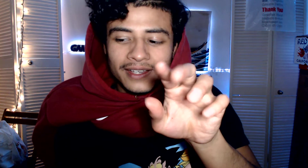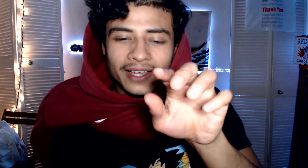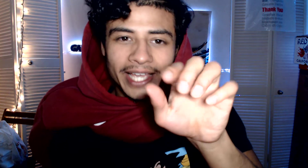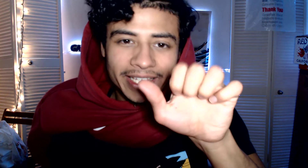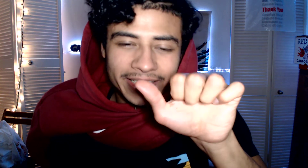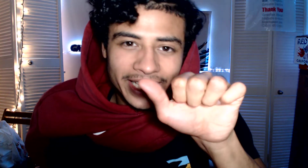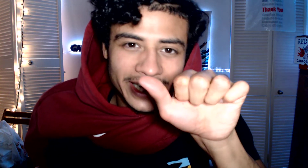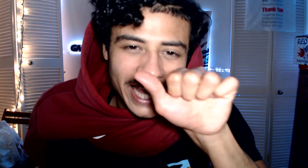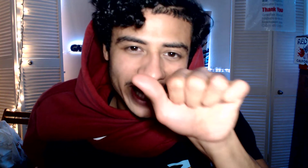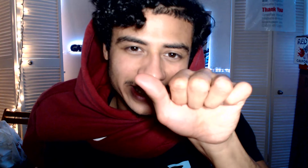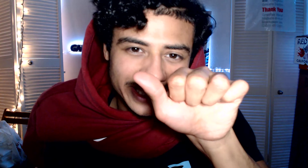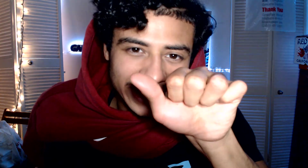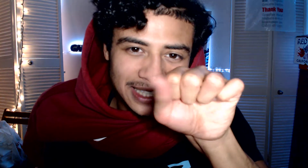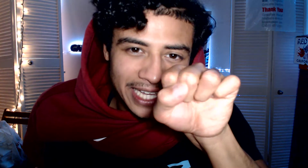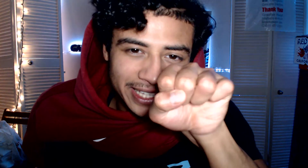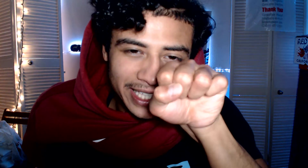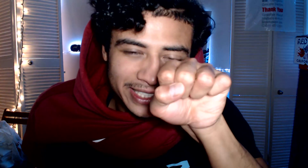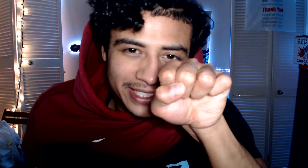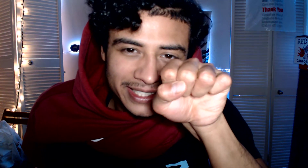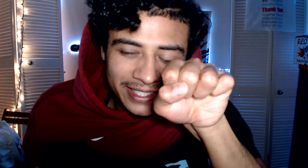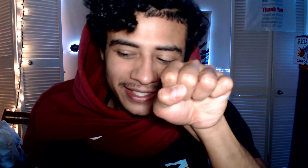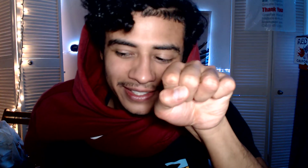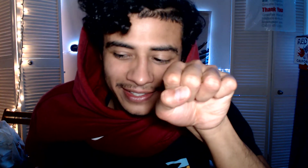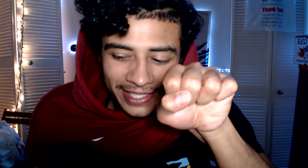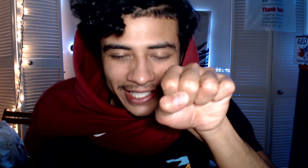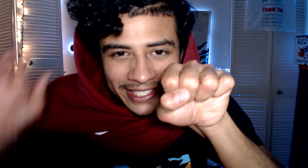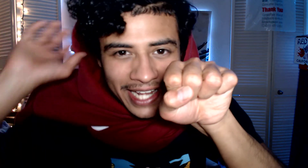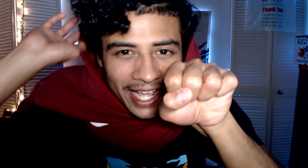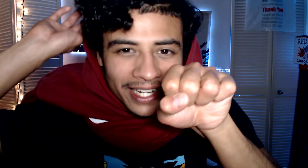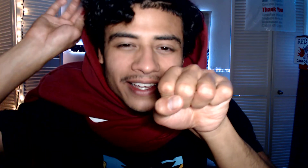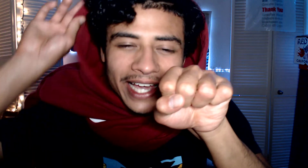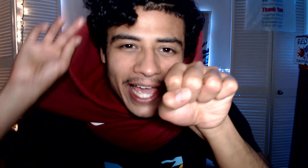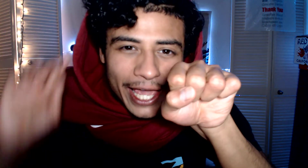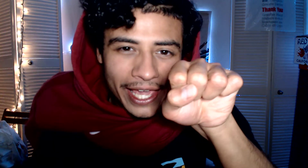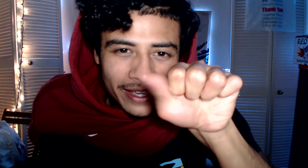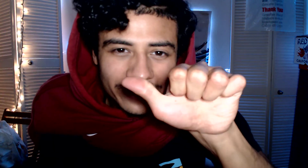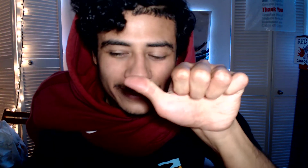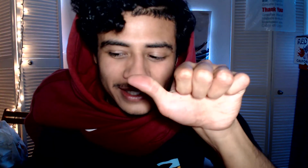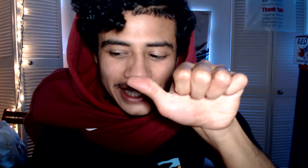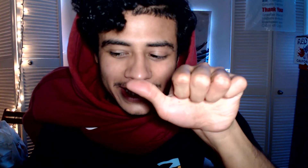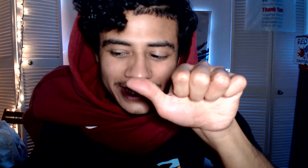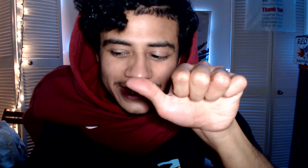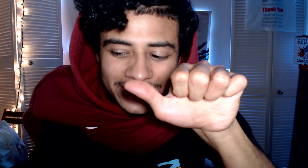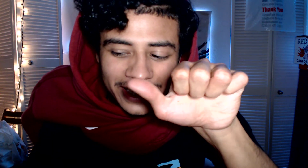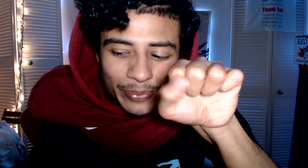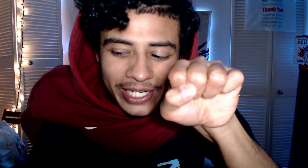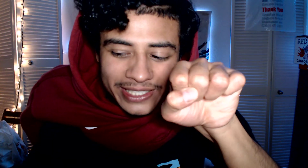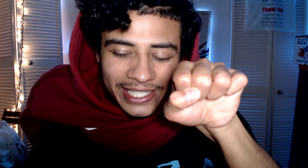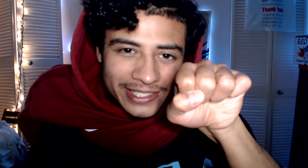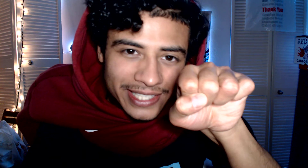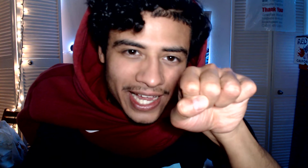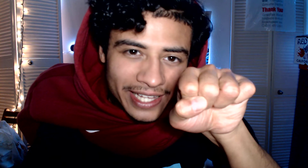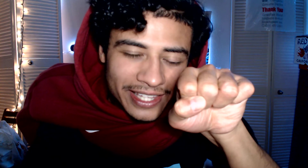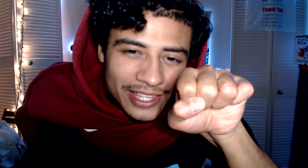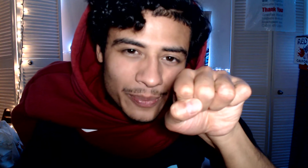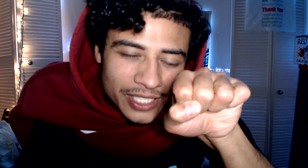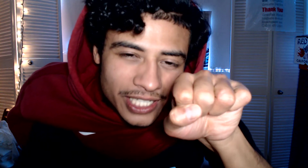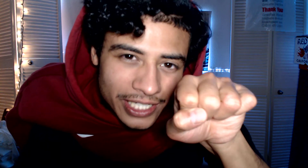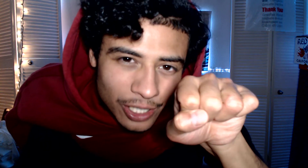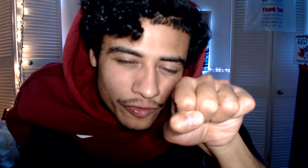And then S is like this. It's not an A like this, but it's inside. The thumb is tucked over